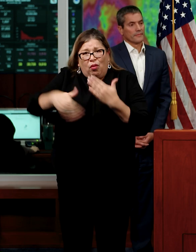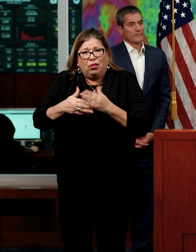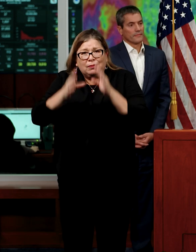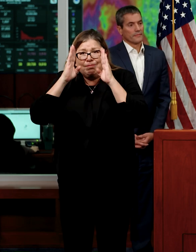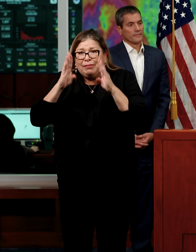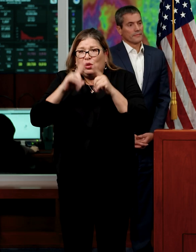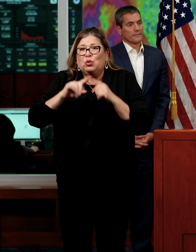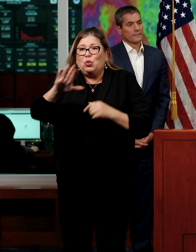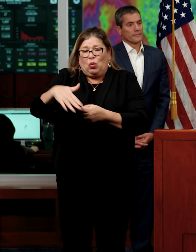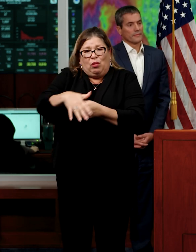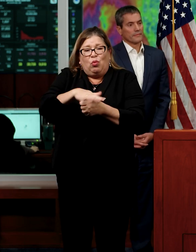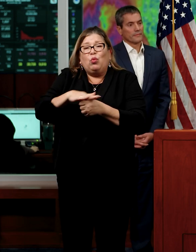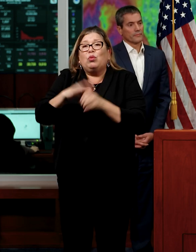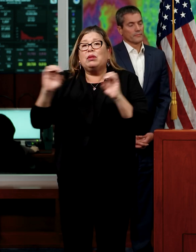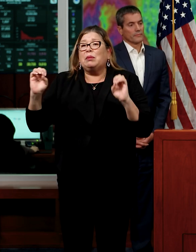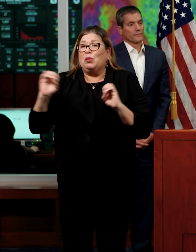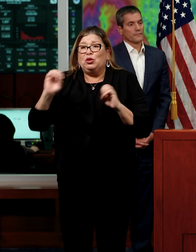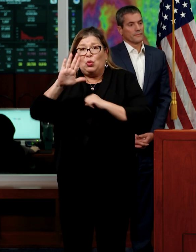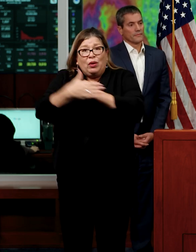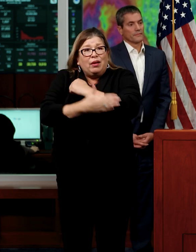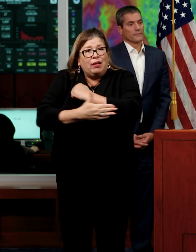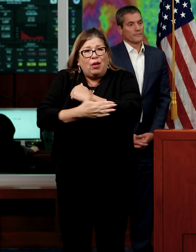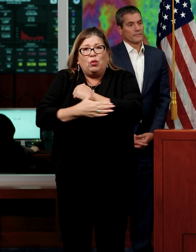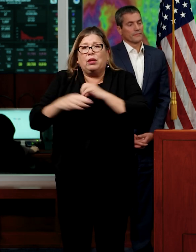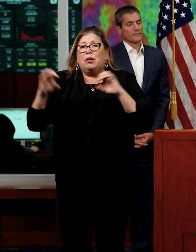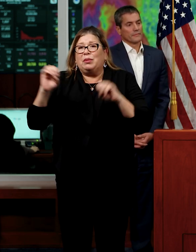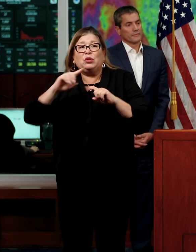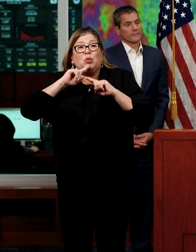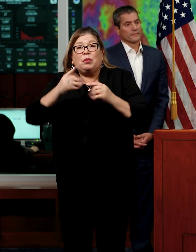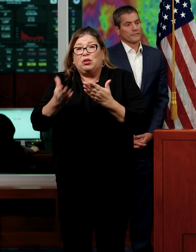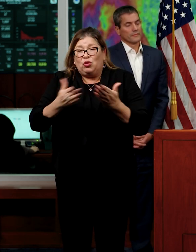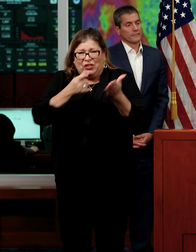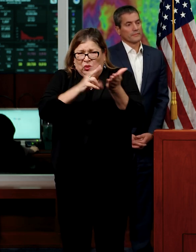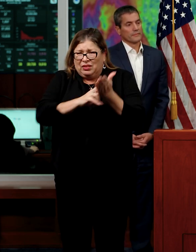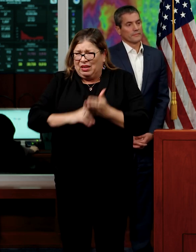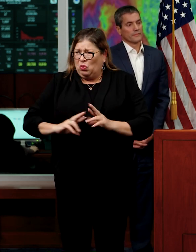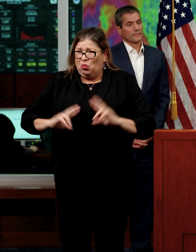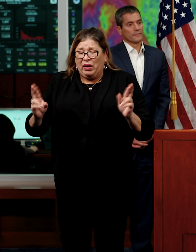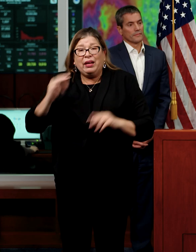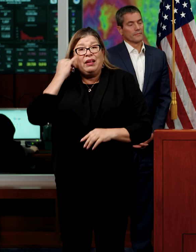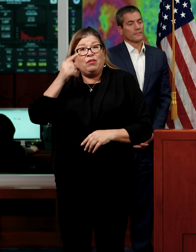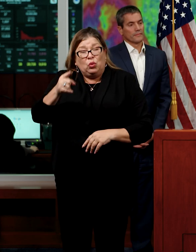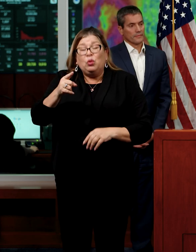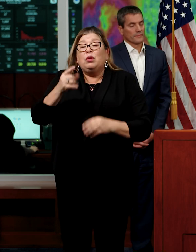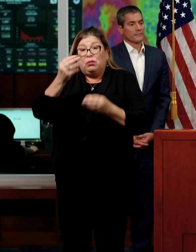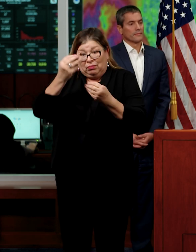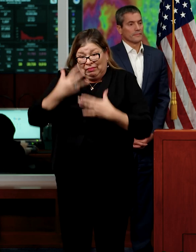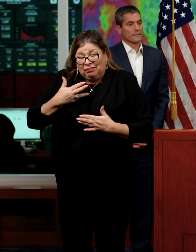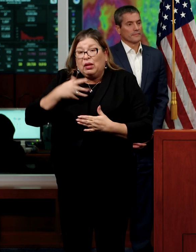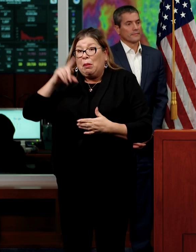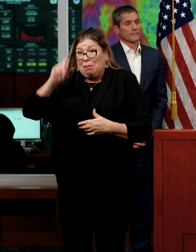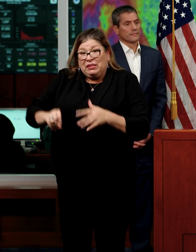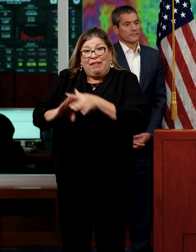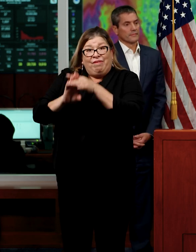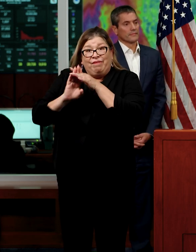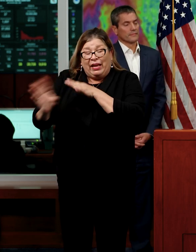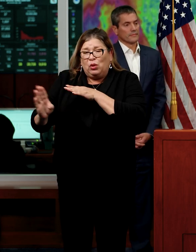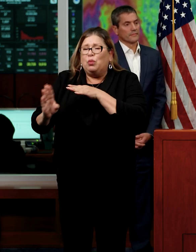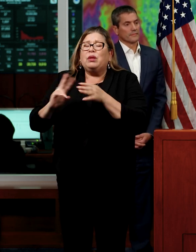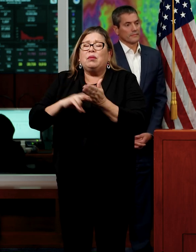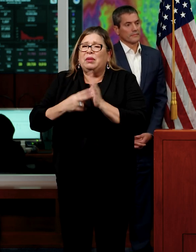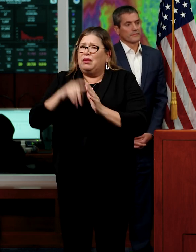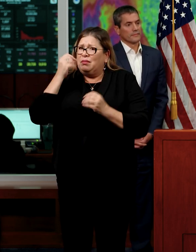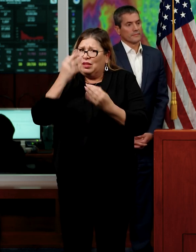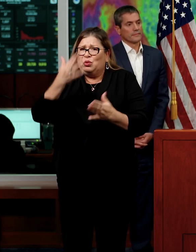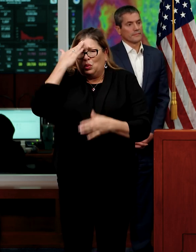their local emergency, county emergency response services. And if you do get the word to evacuate, you do need